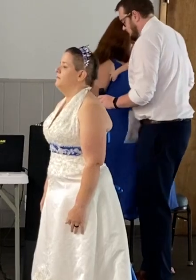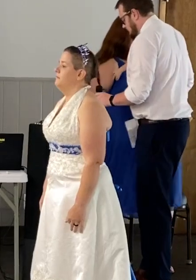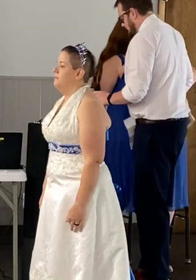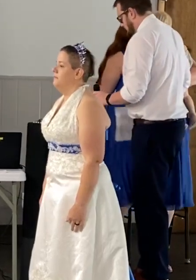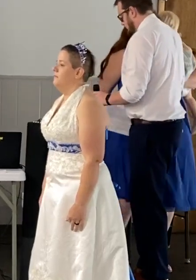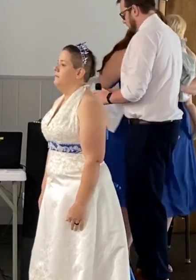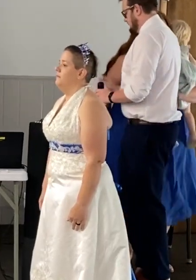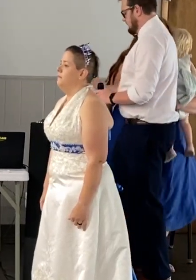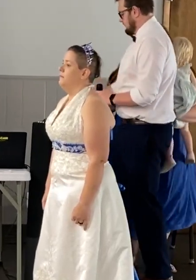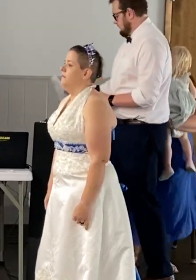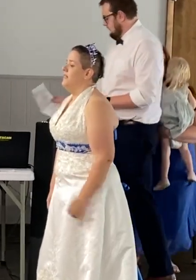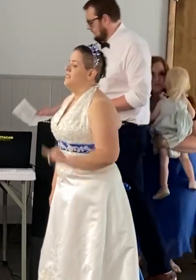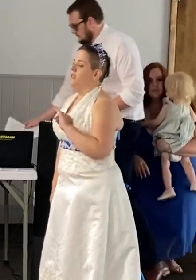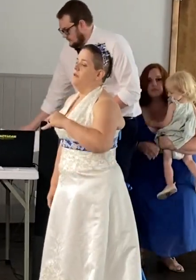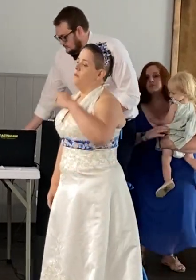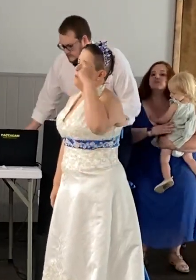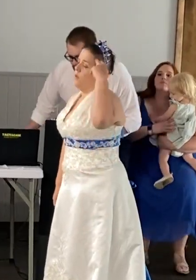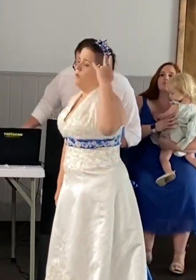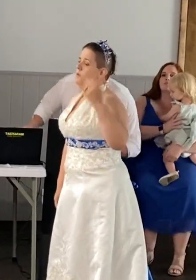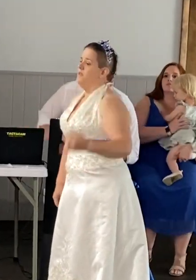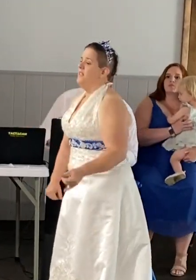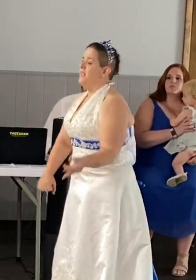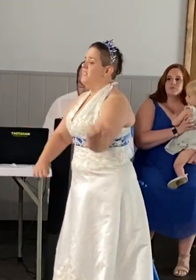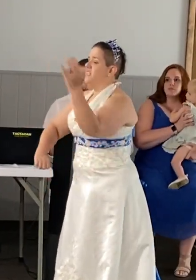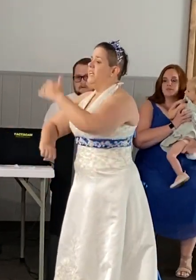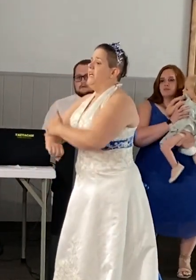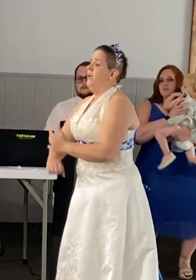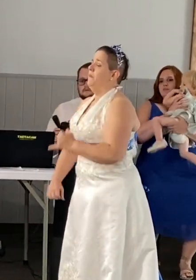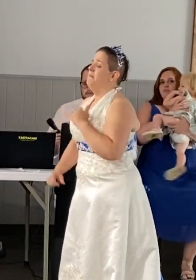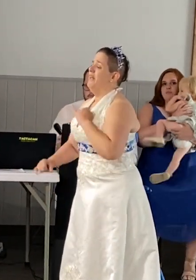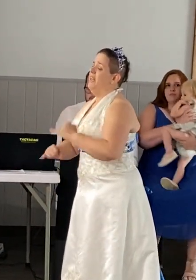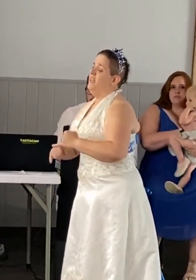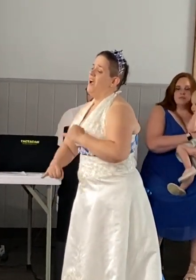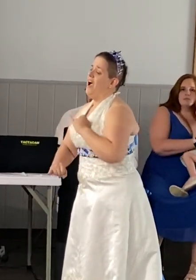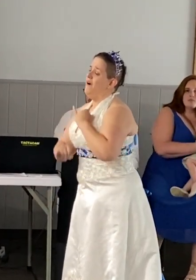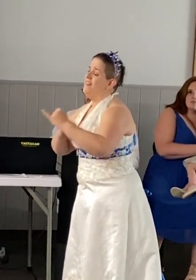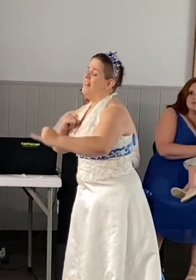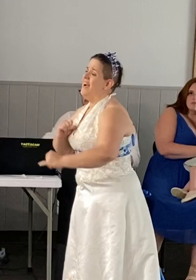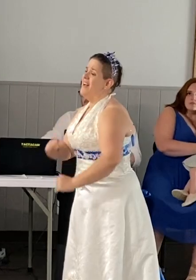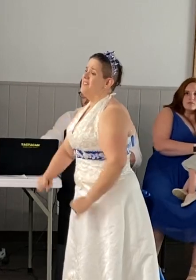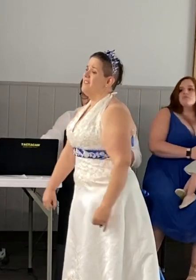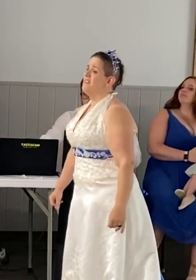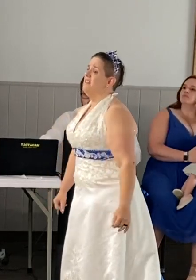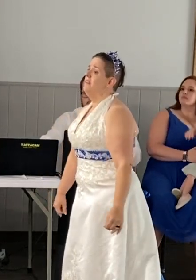I didn't know today would be our last